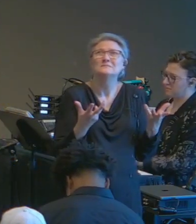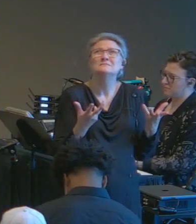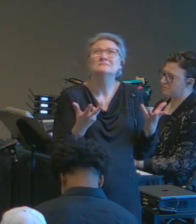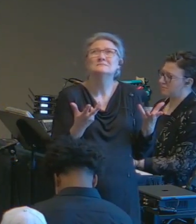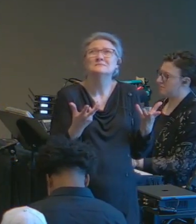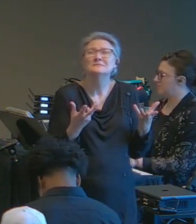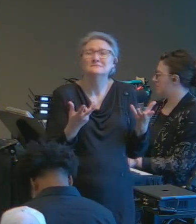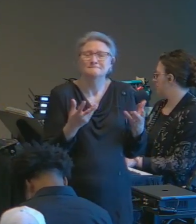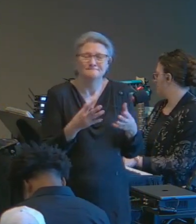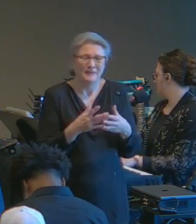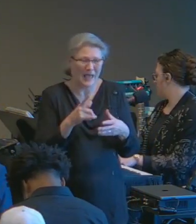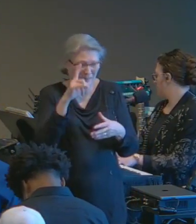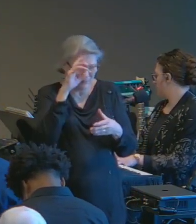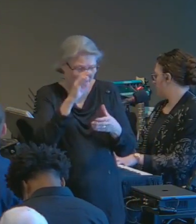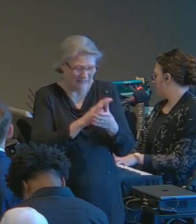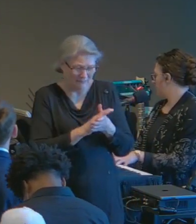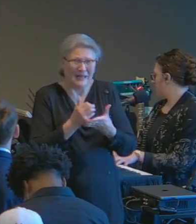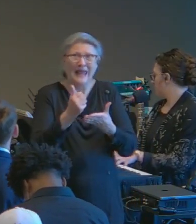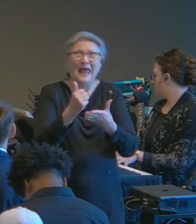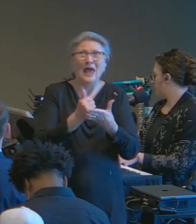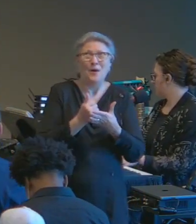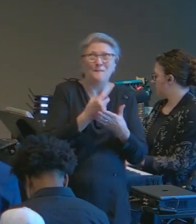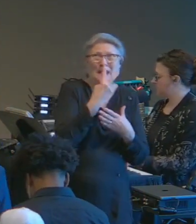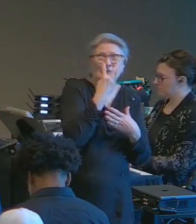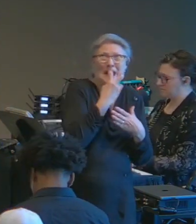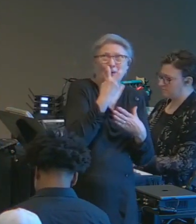I believe but help thou my unbelief